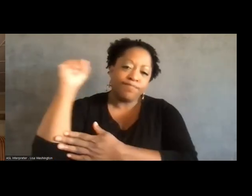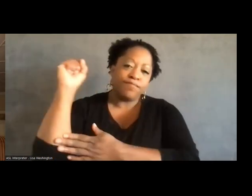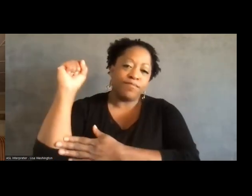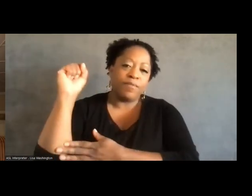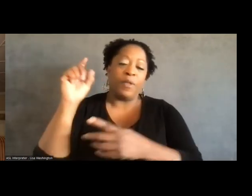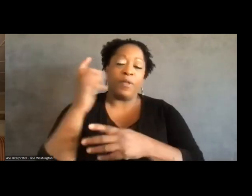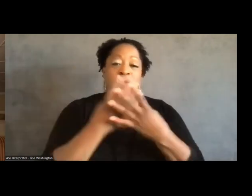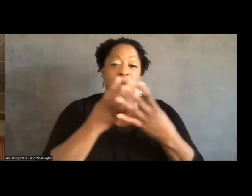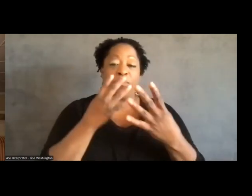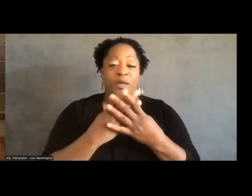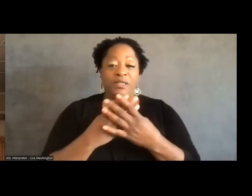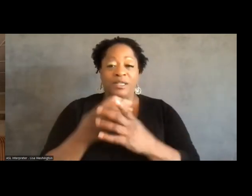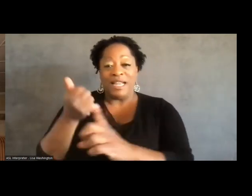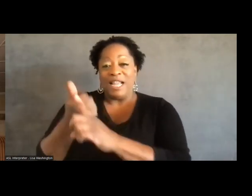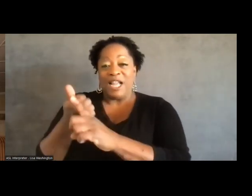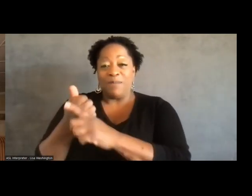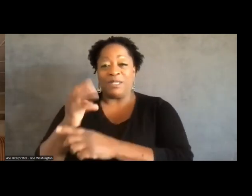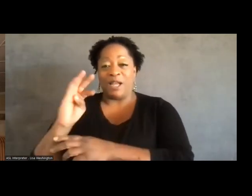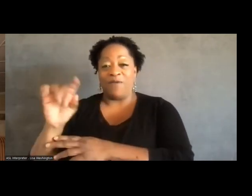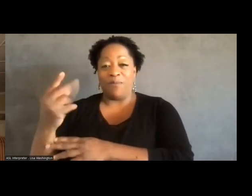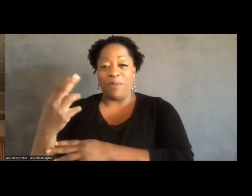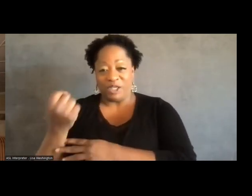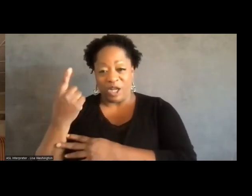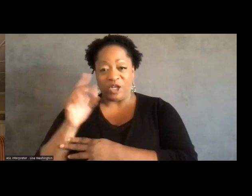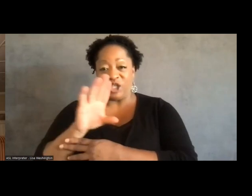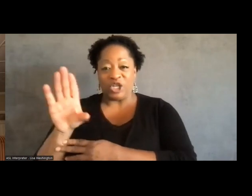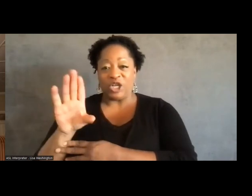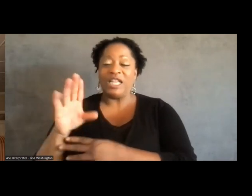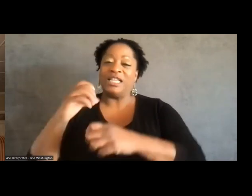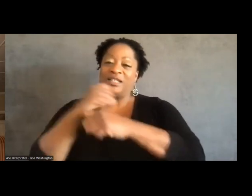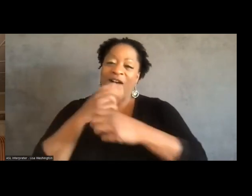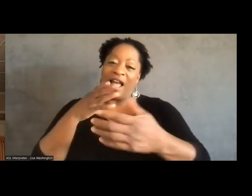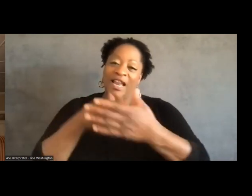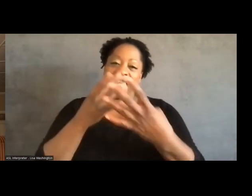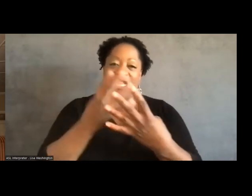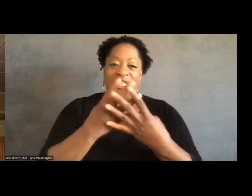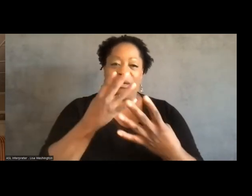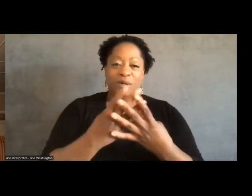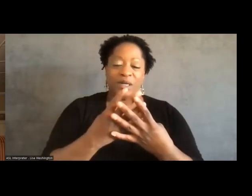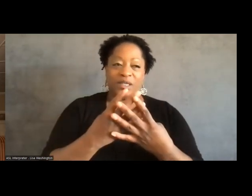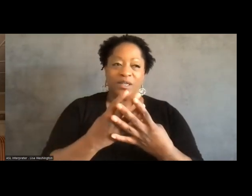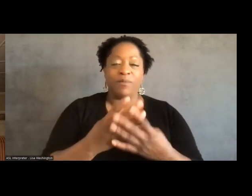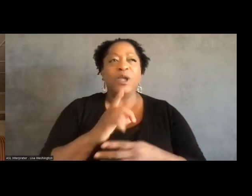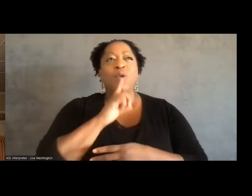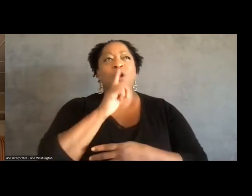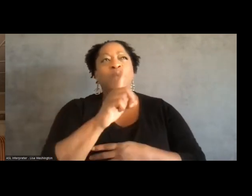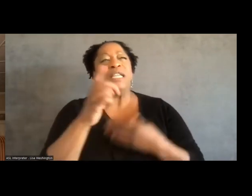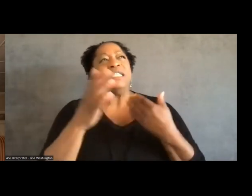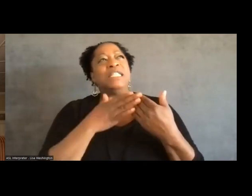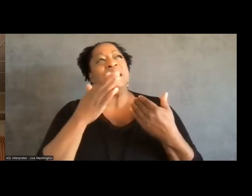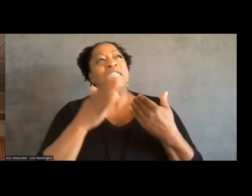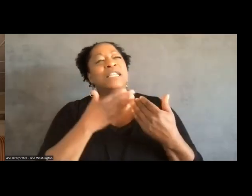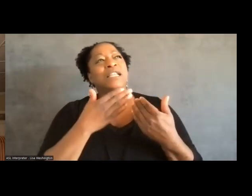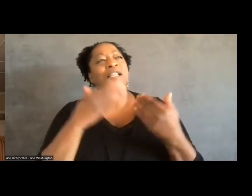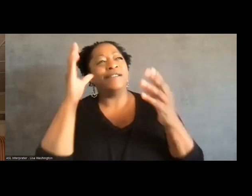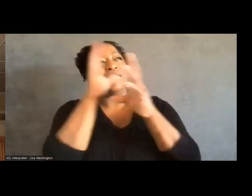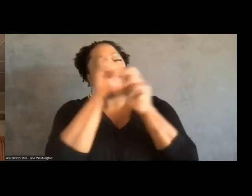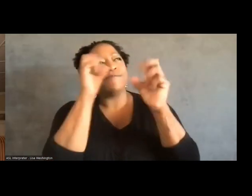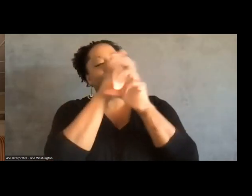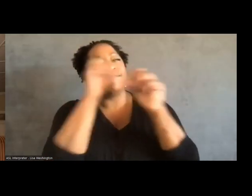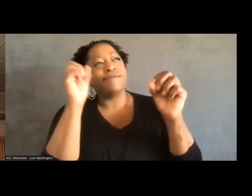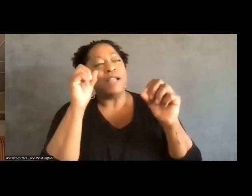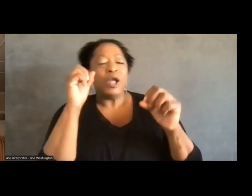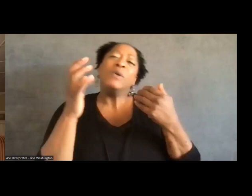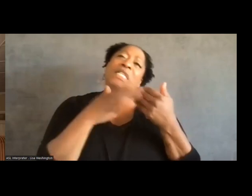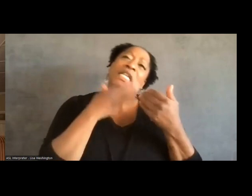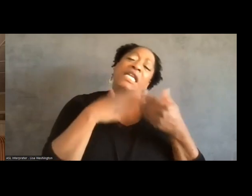He understood his fight against the prison. It wasn't really, you know, it'd be like easy to frame it on kind of like nimby grounds, and it really wasn't.